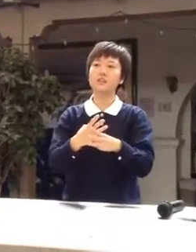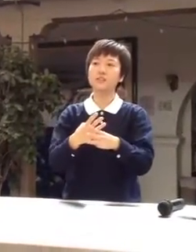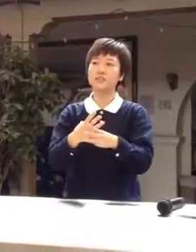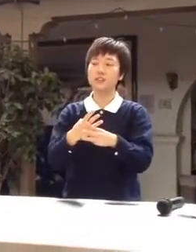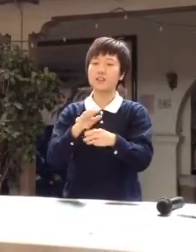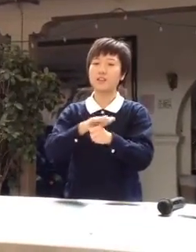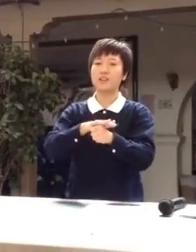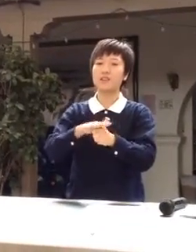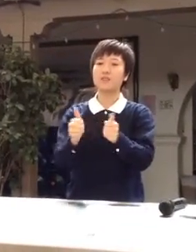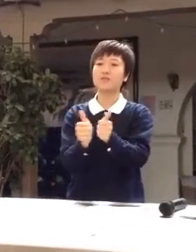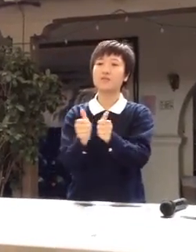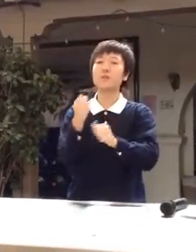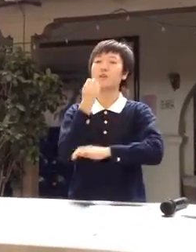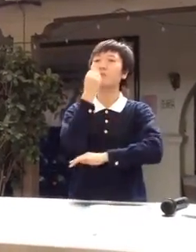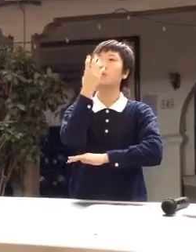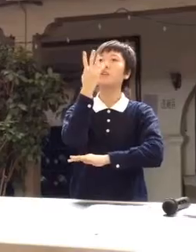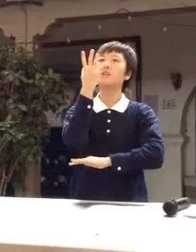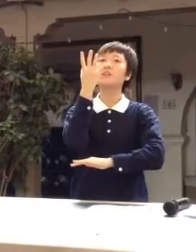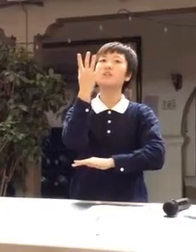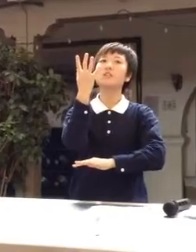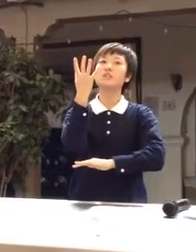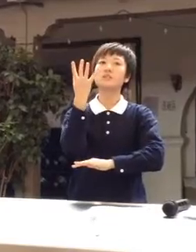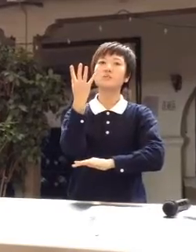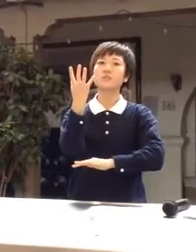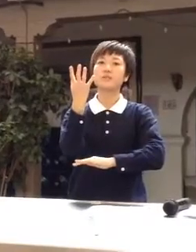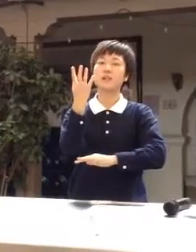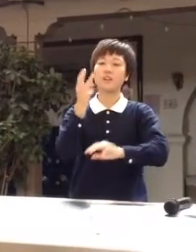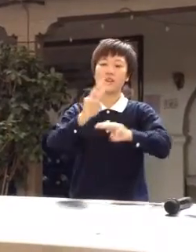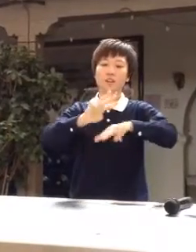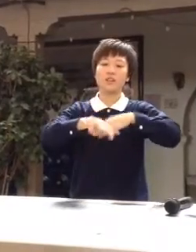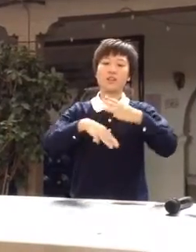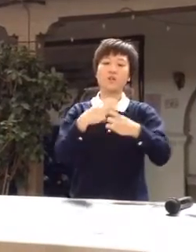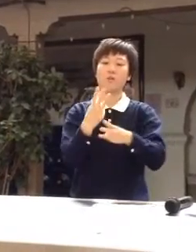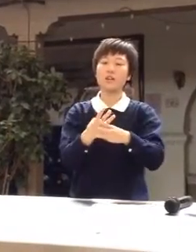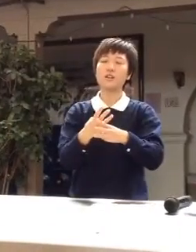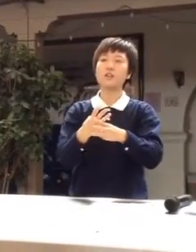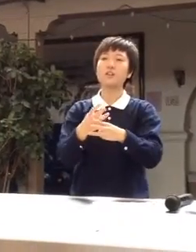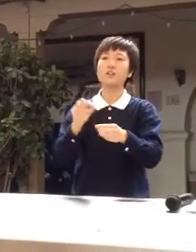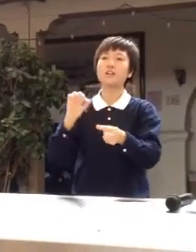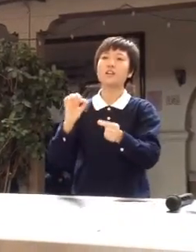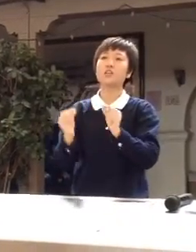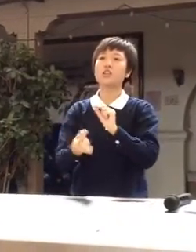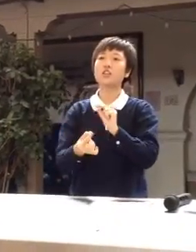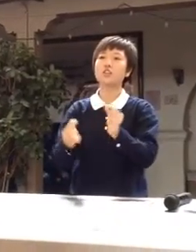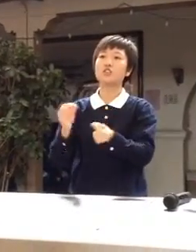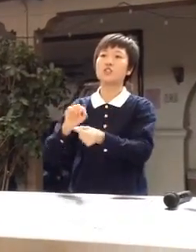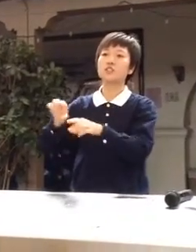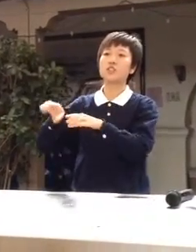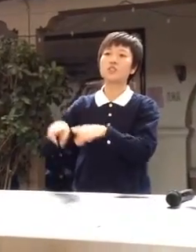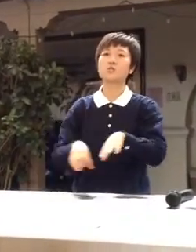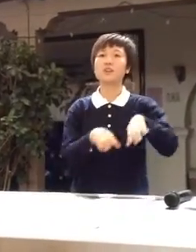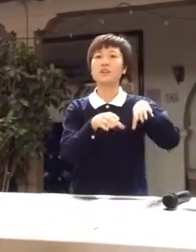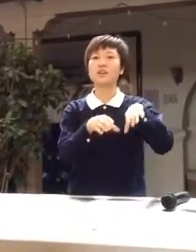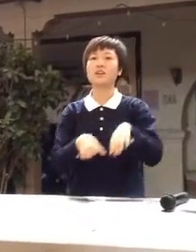is filled with warmth. The world changes just as we